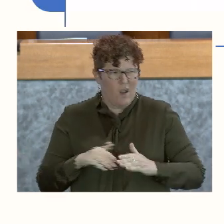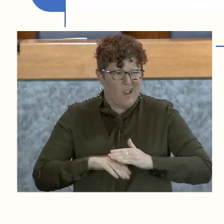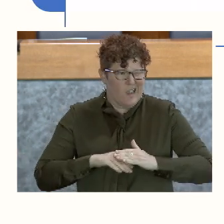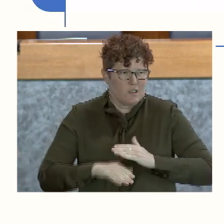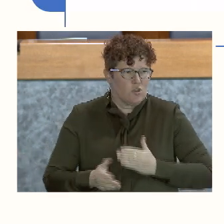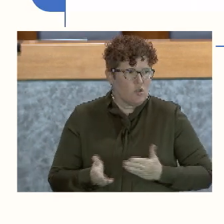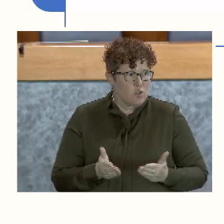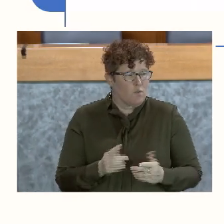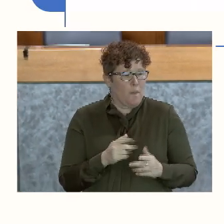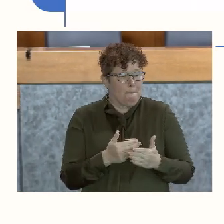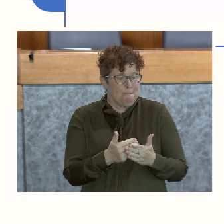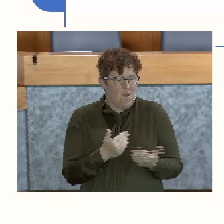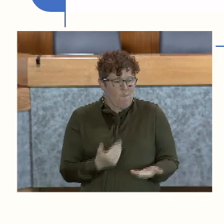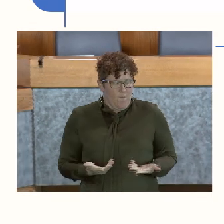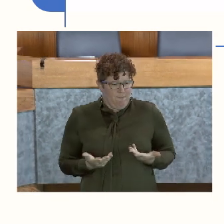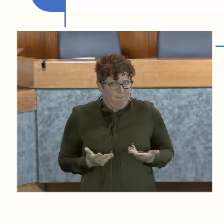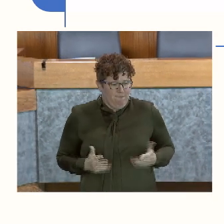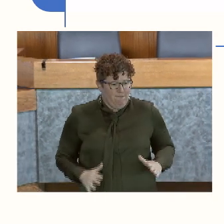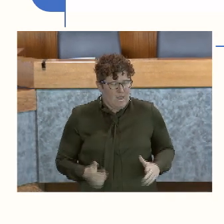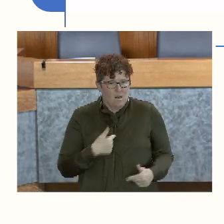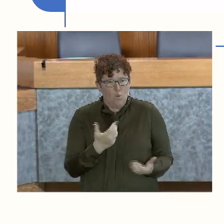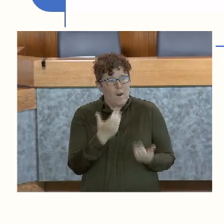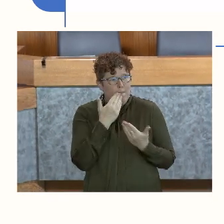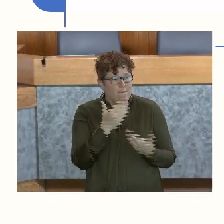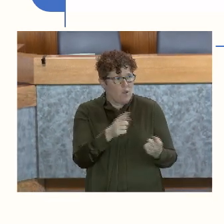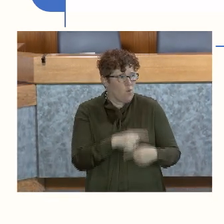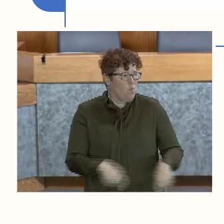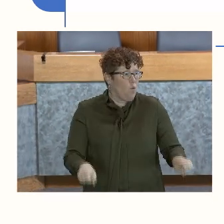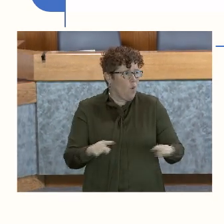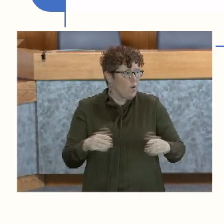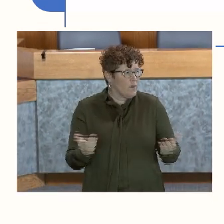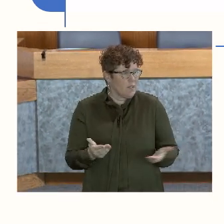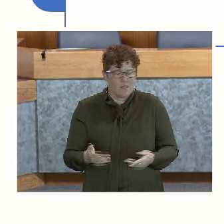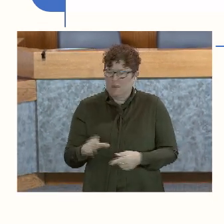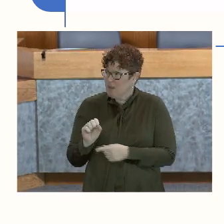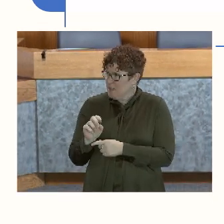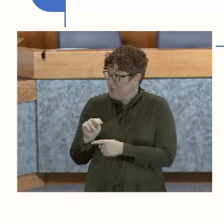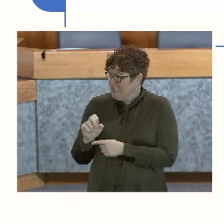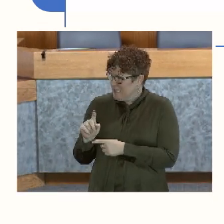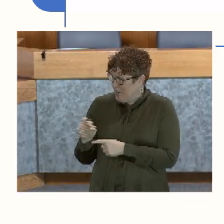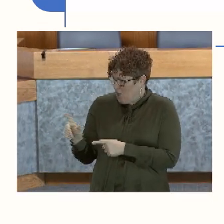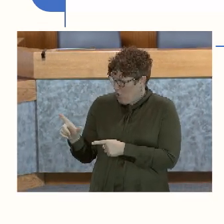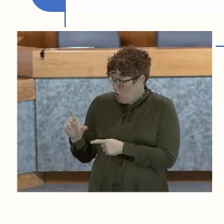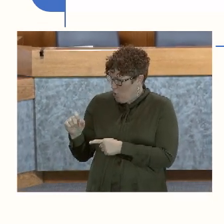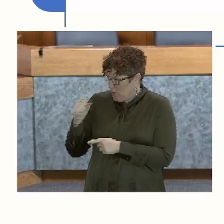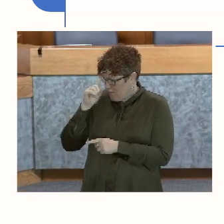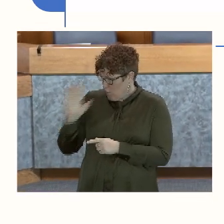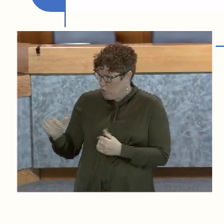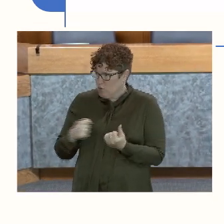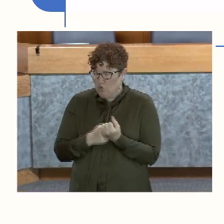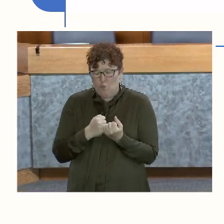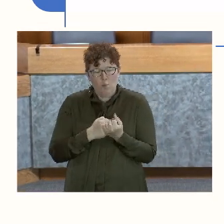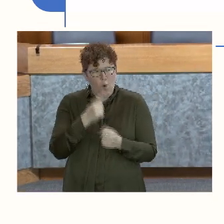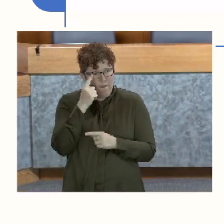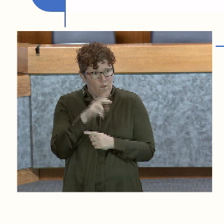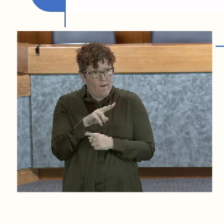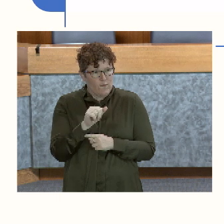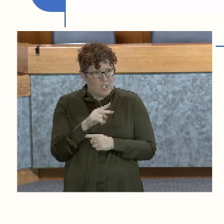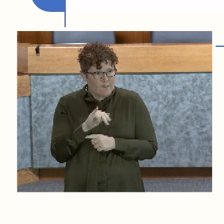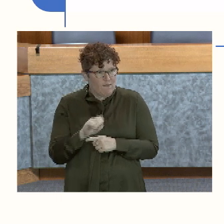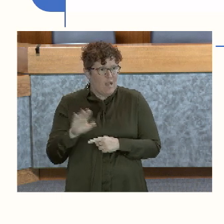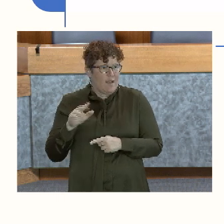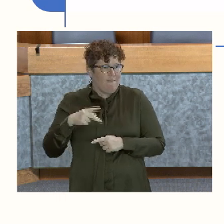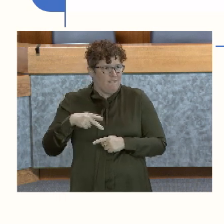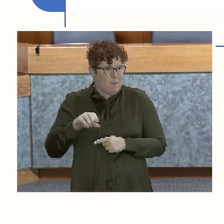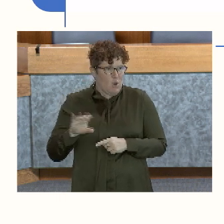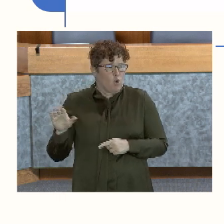And before we conclude, again, I just want to thank everybody here. I want to thank Senator Lucas for her support for Virginia Vine and VPO and